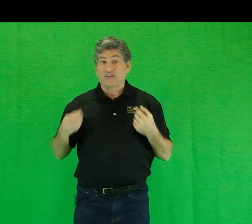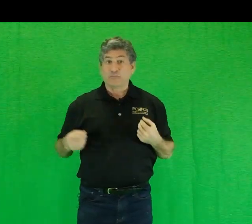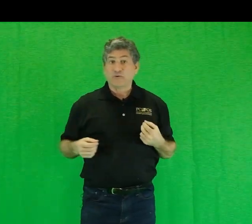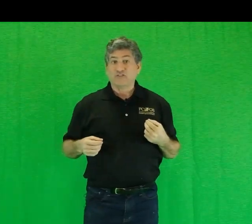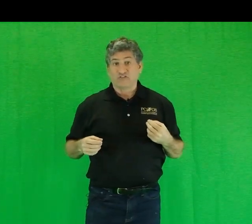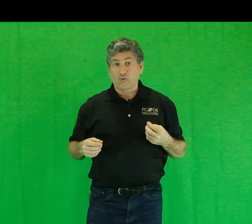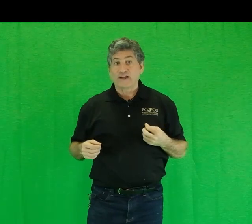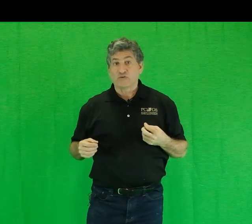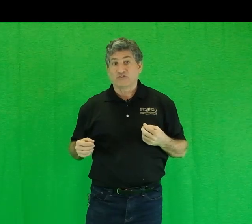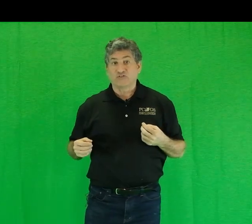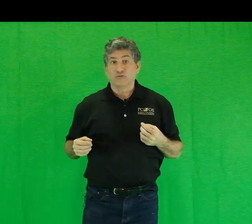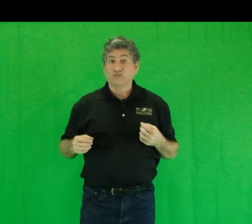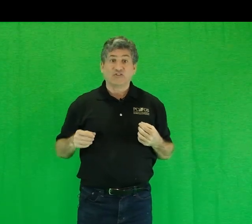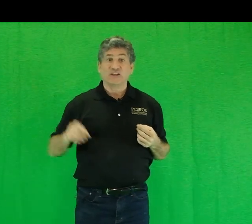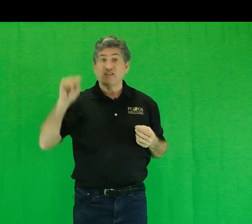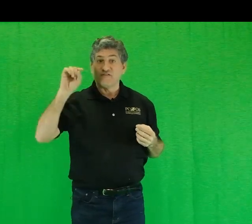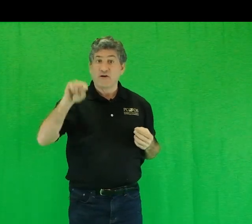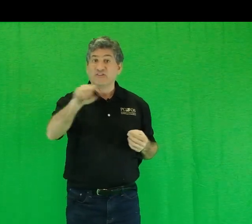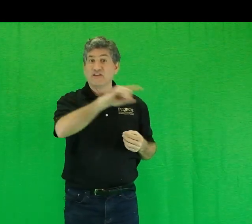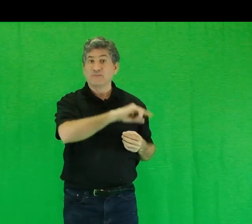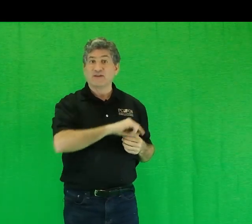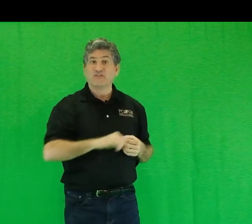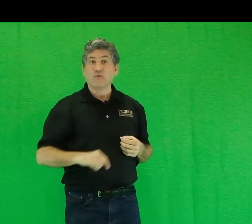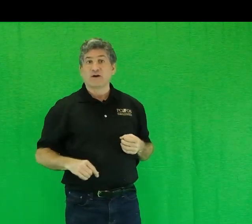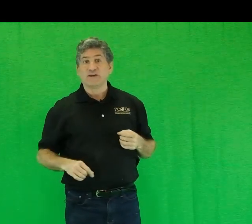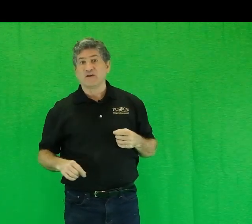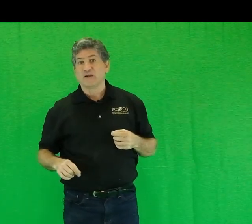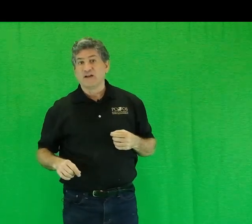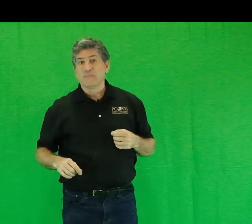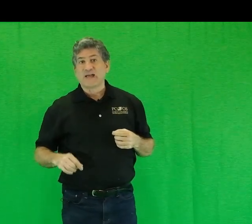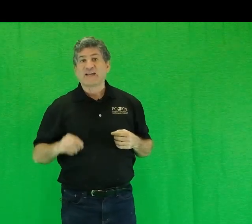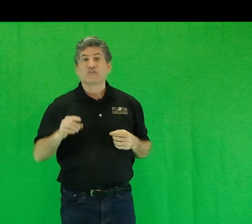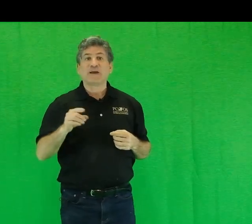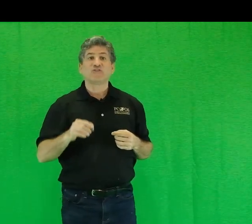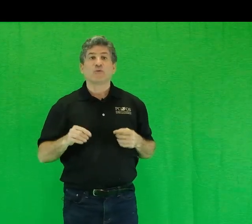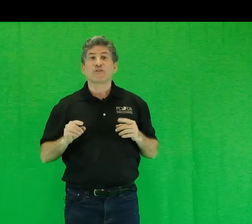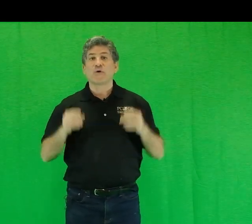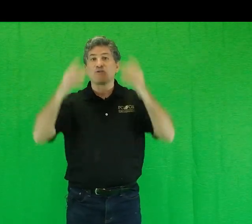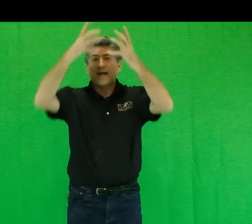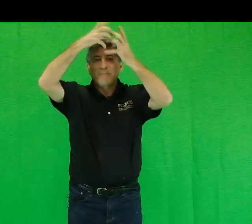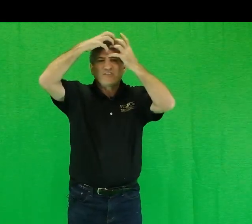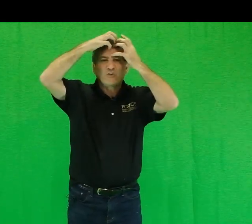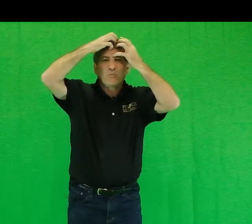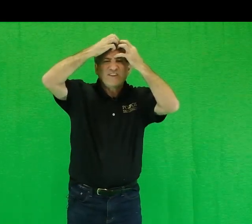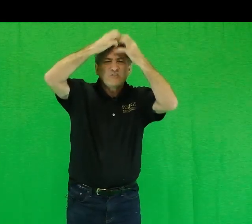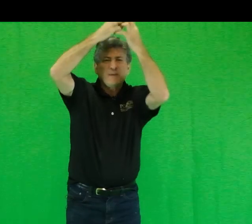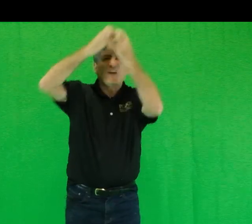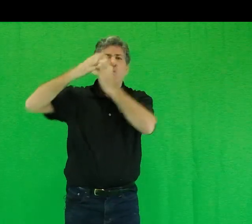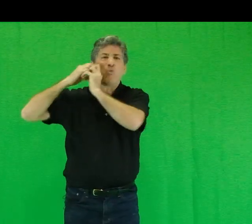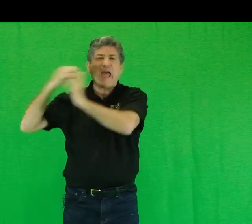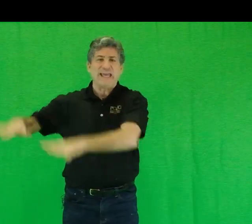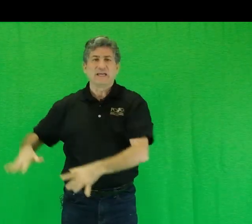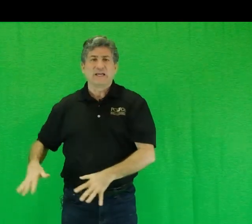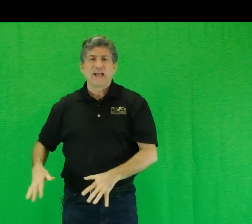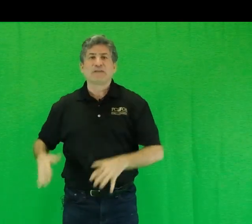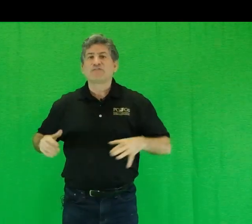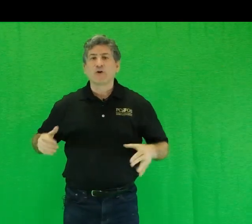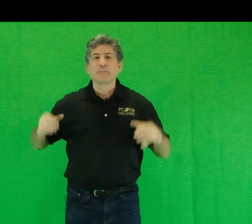experience as a graduate student studying the very same things you are here, I expect you will throw that mental waste bin away and firmly